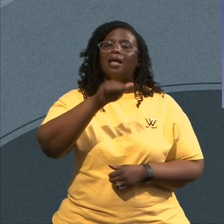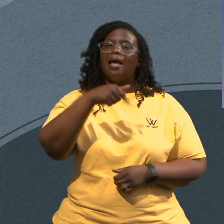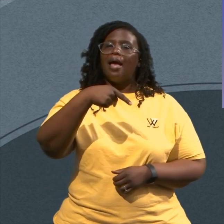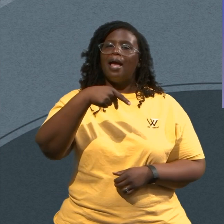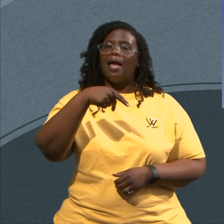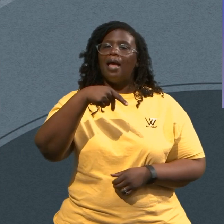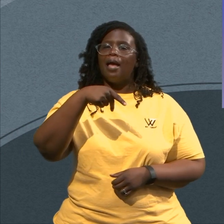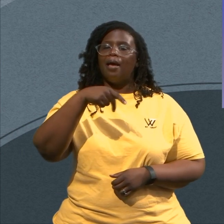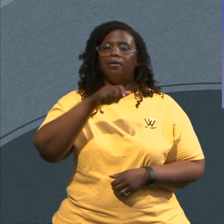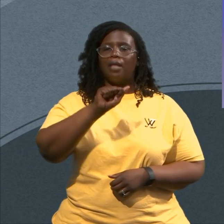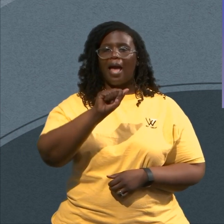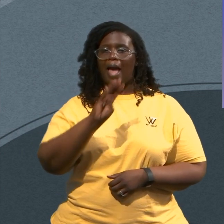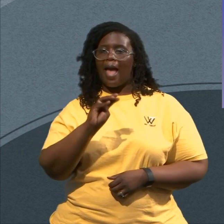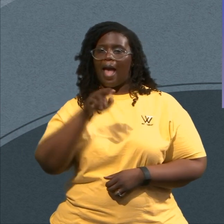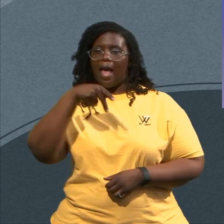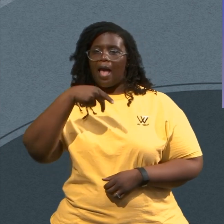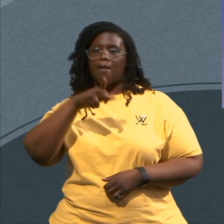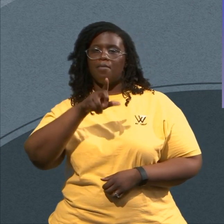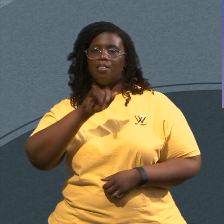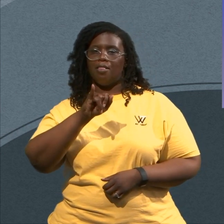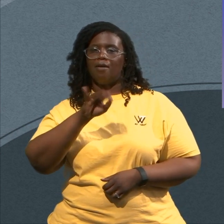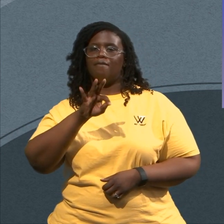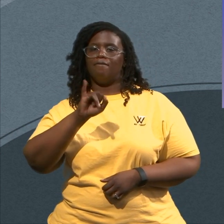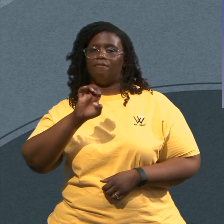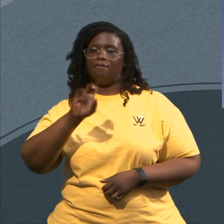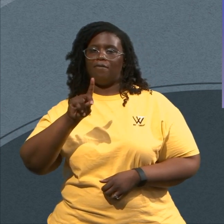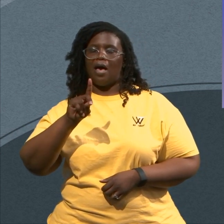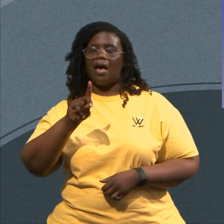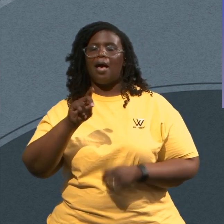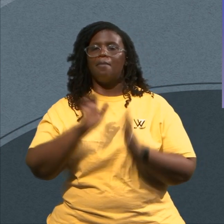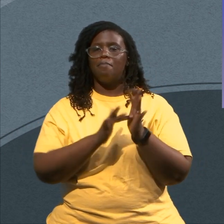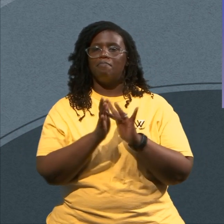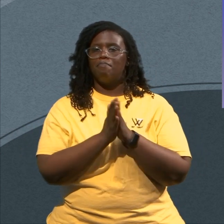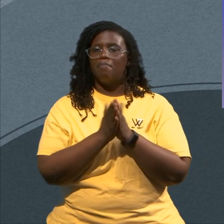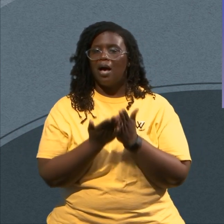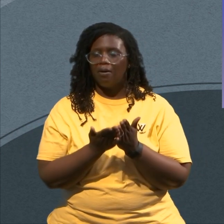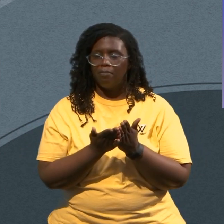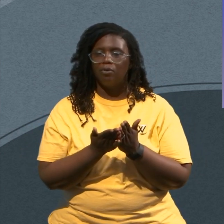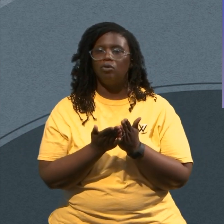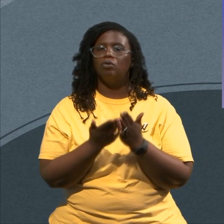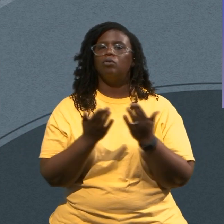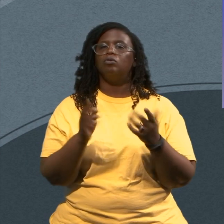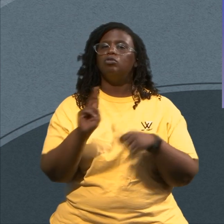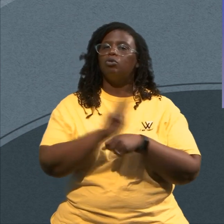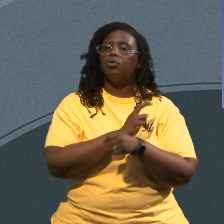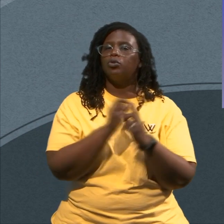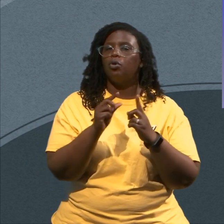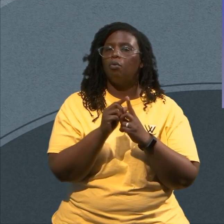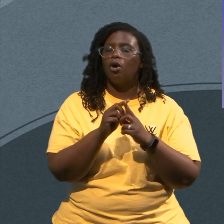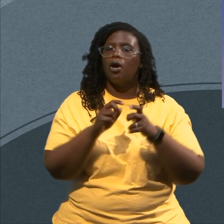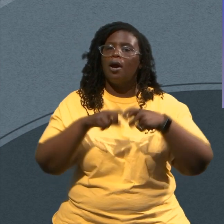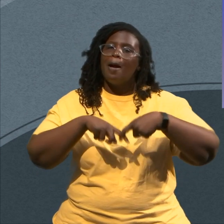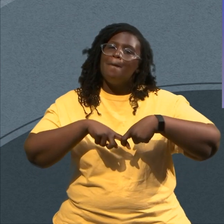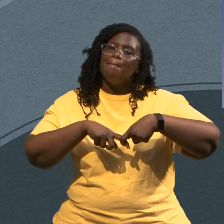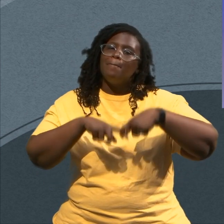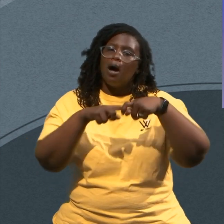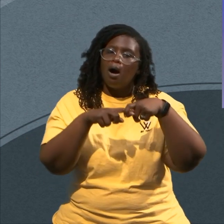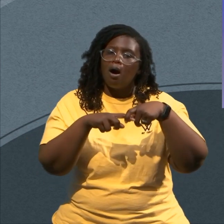suggest It means Watch this To pause And calmly Think about